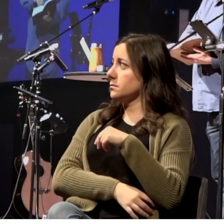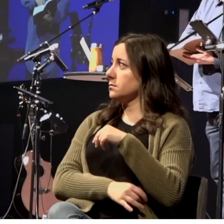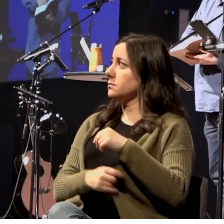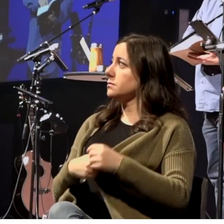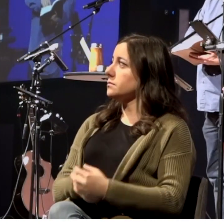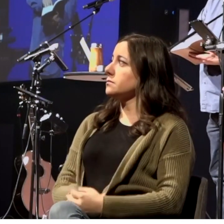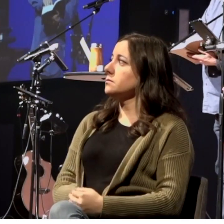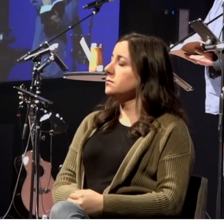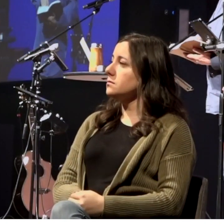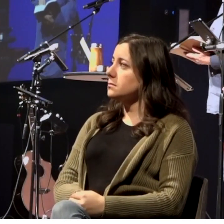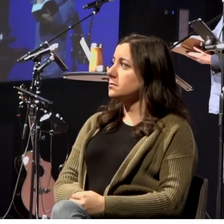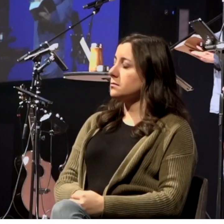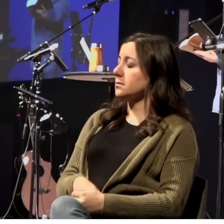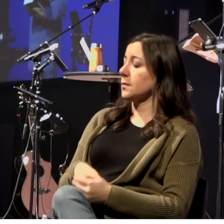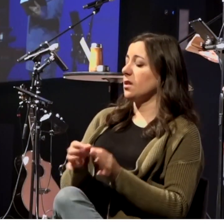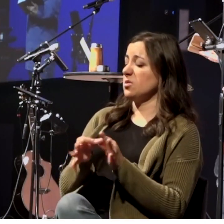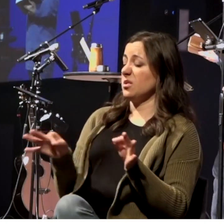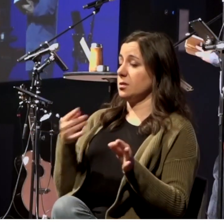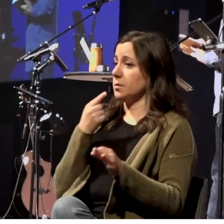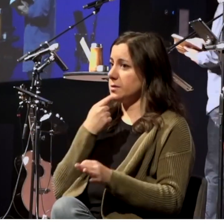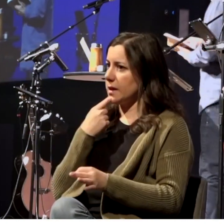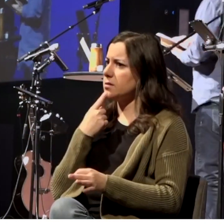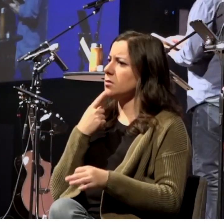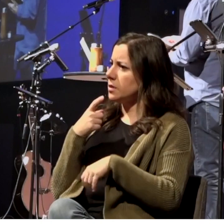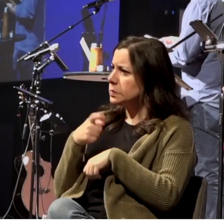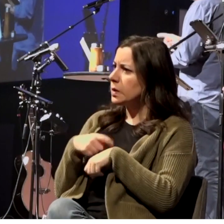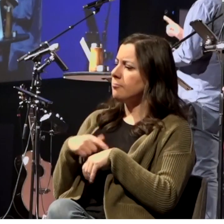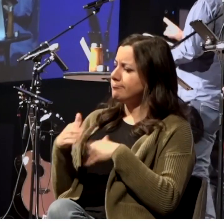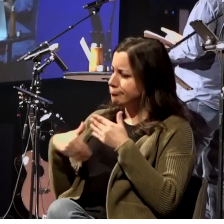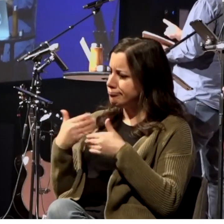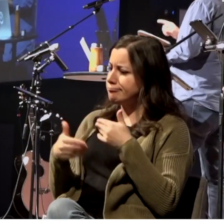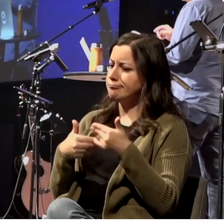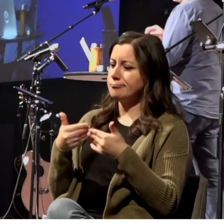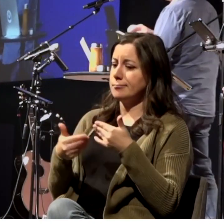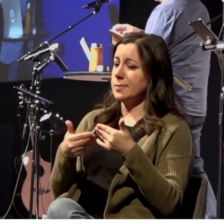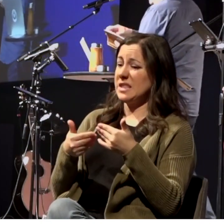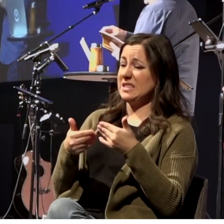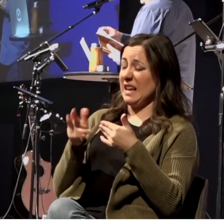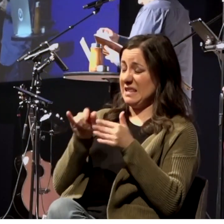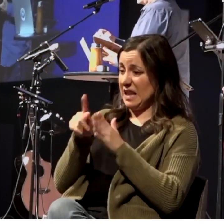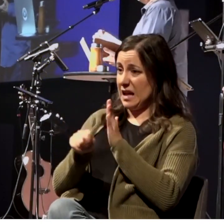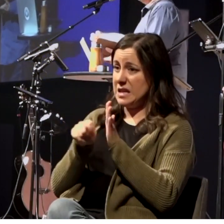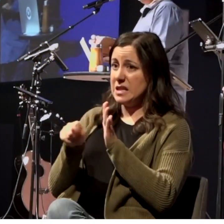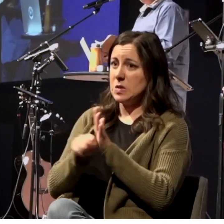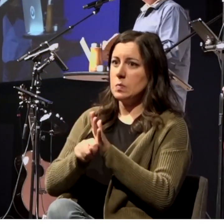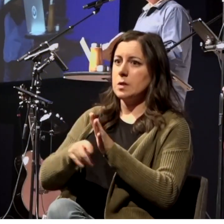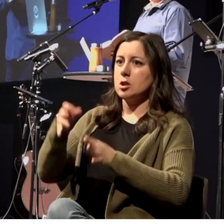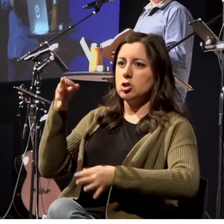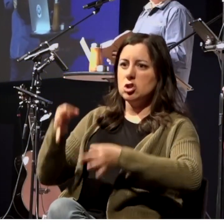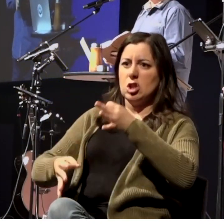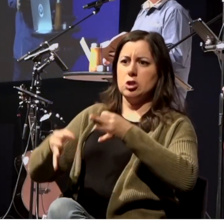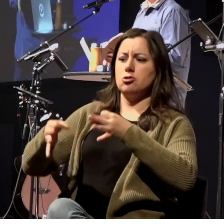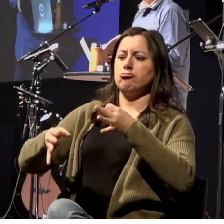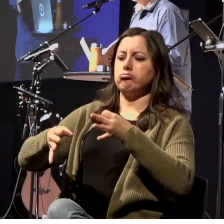Now, it came to pass in the days when the judges ruled. In the days when the judges ruled.